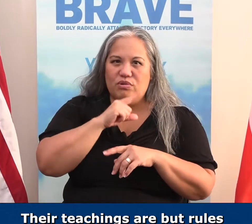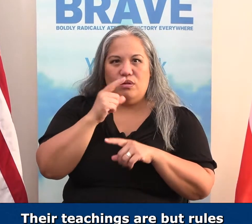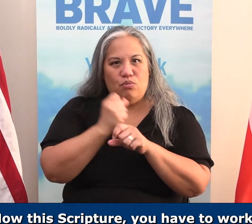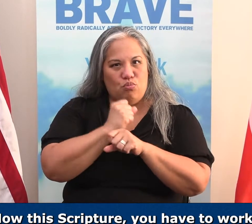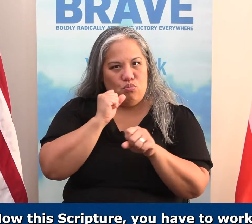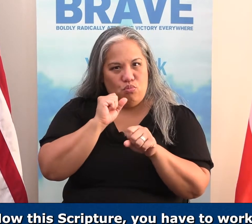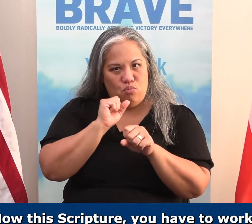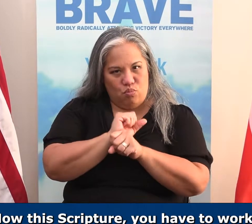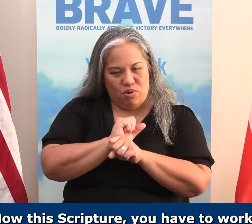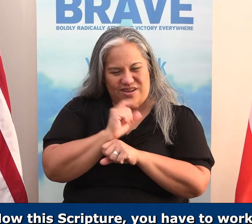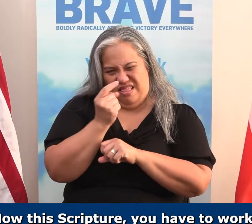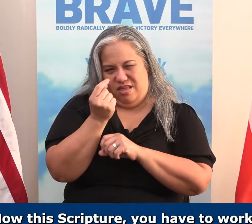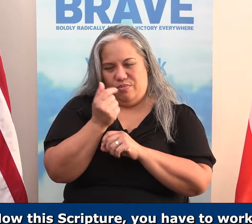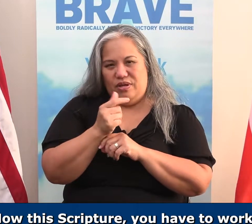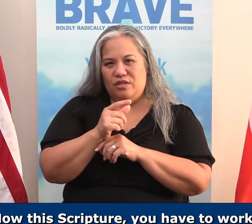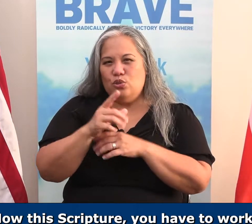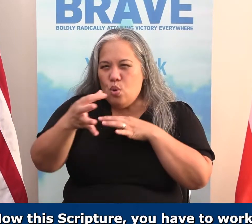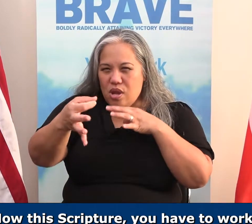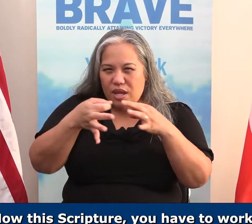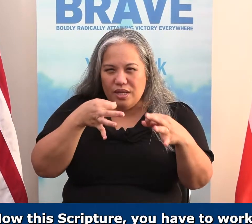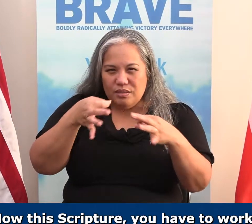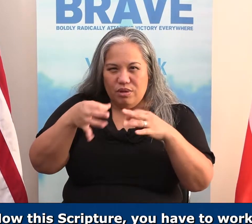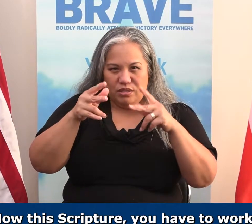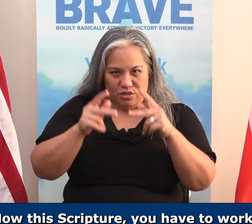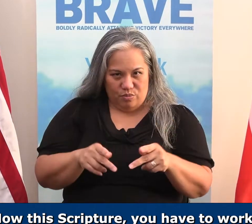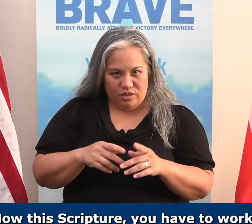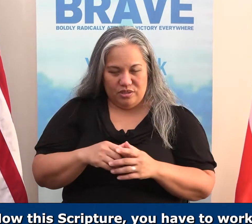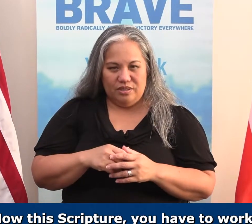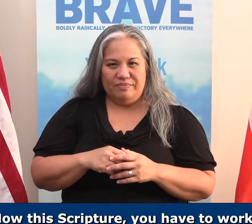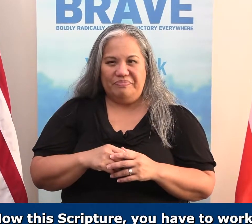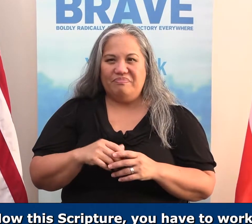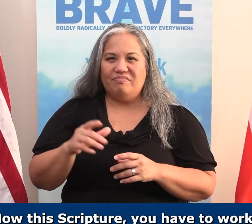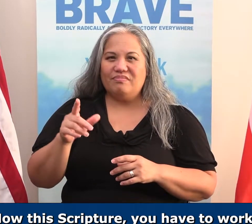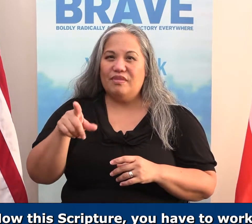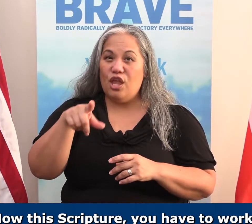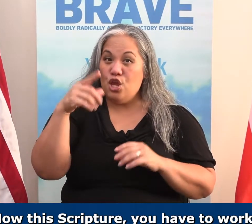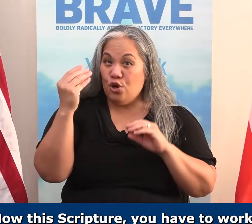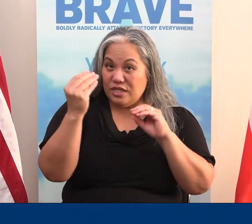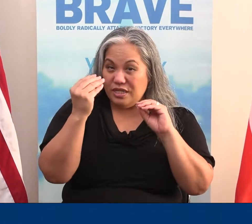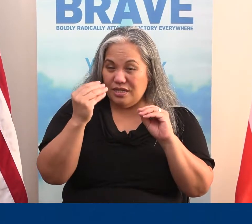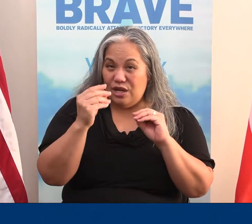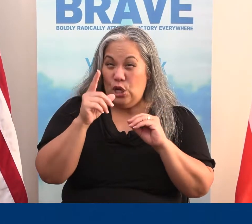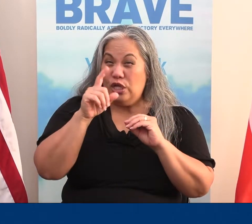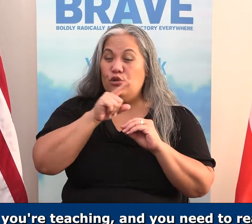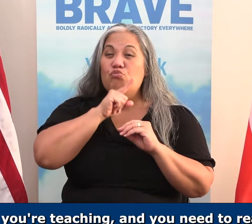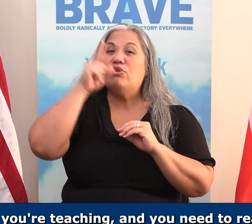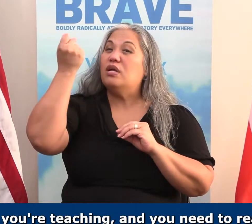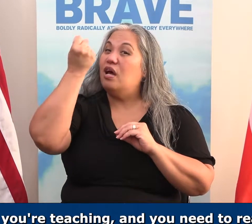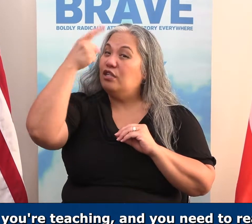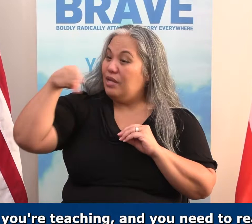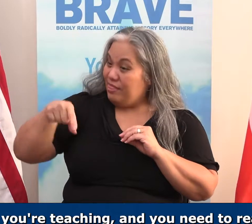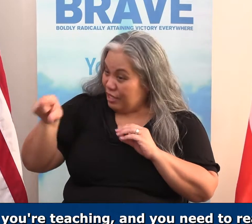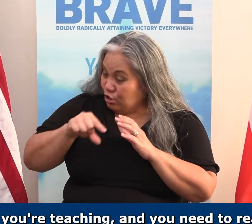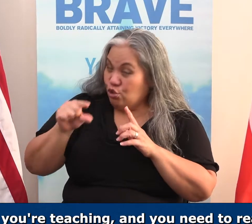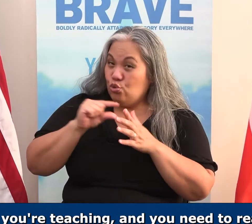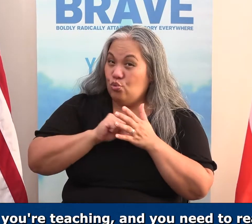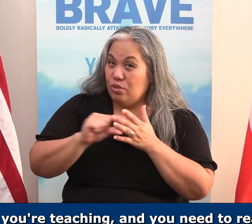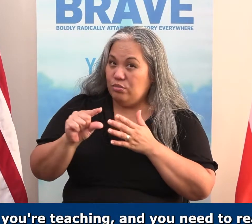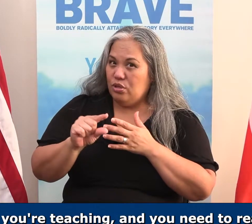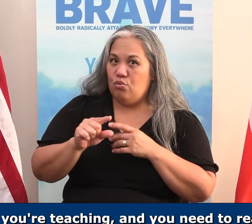Now, this scripture, you have to work a little bit to explain to the person that you're teaching. And you need to really